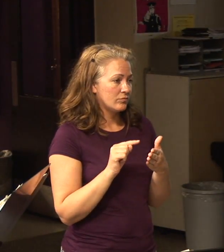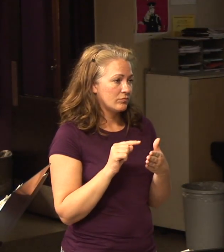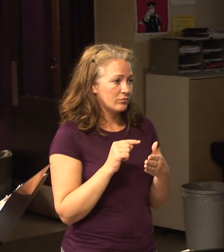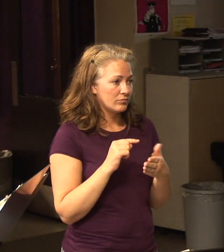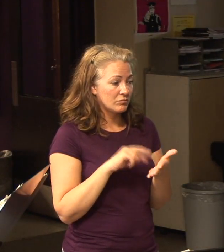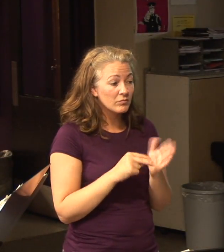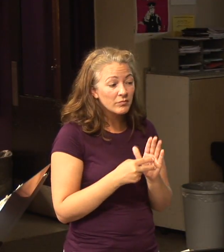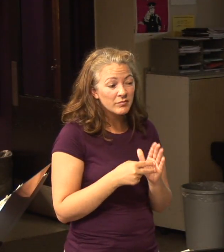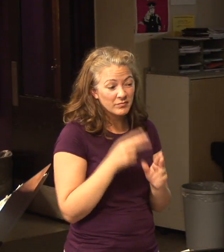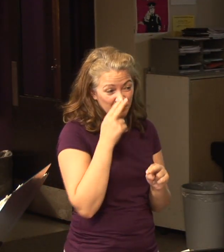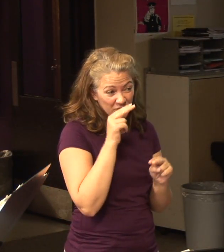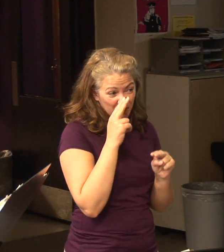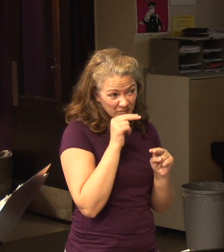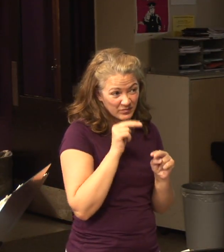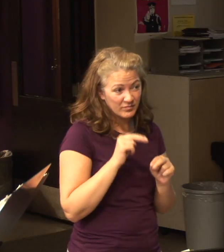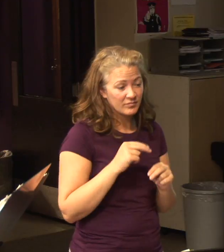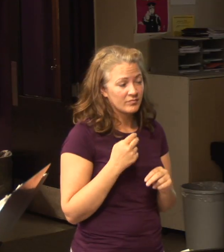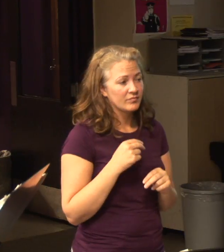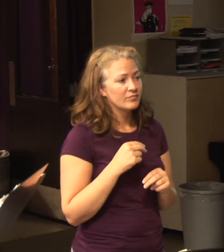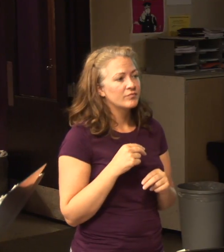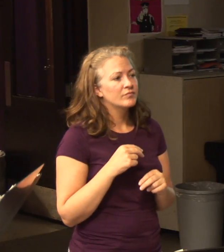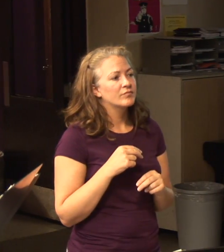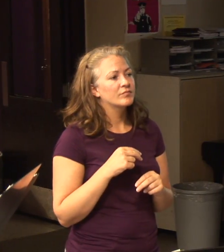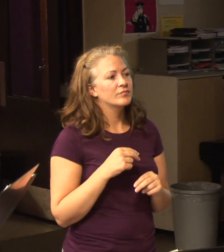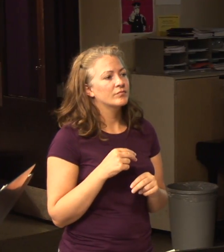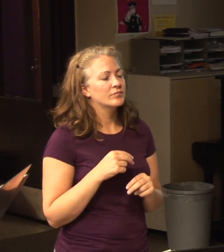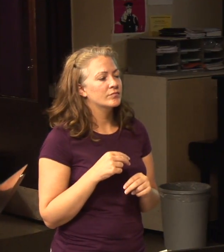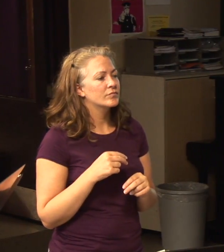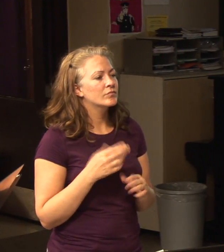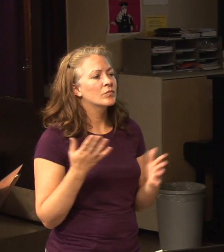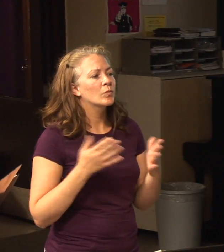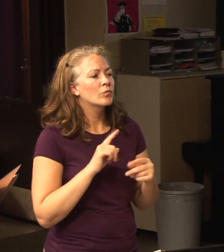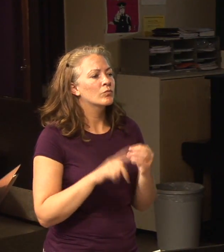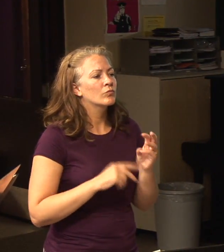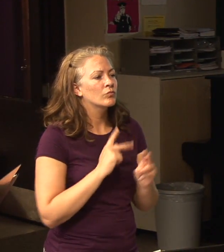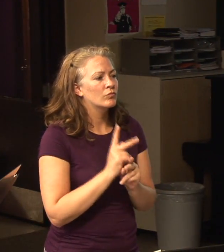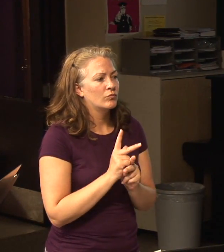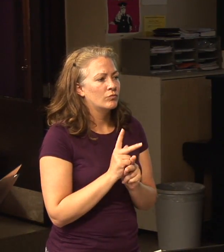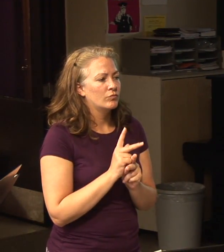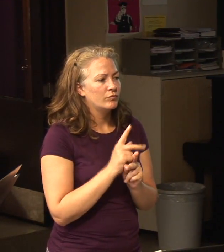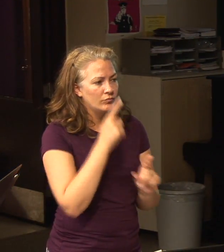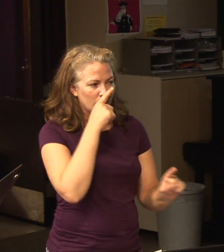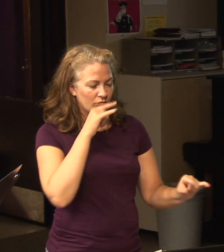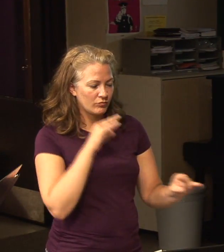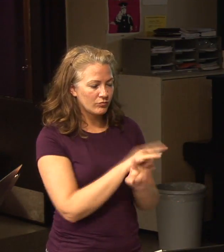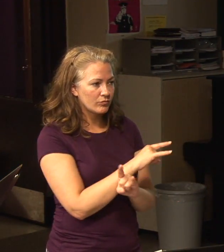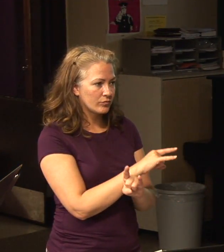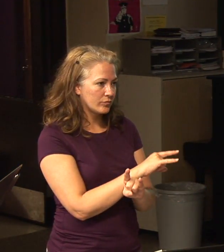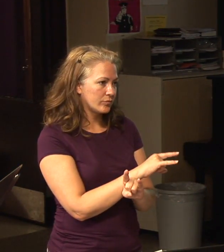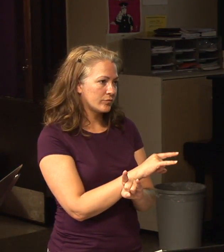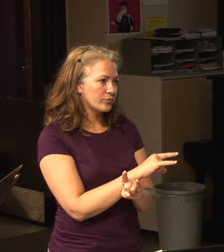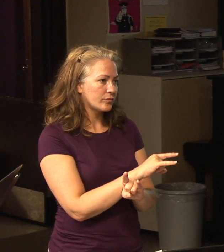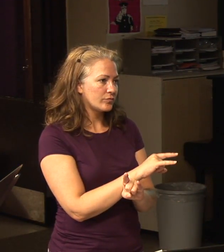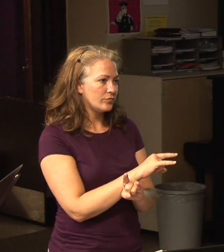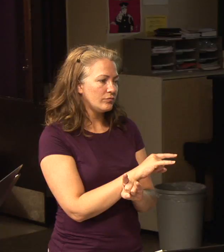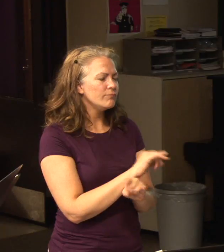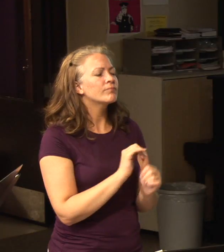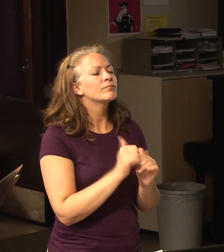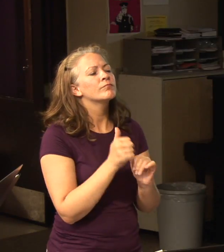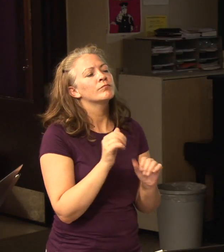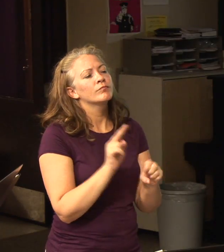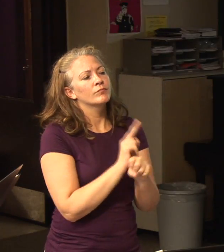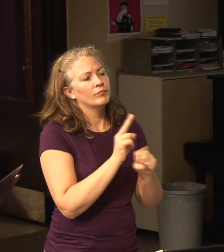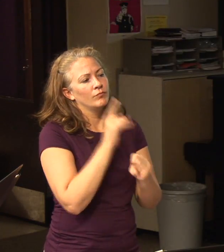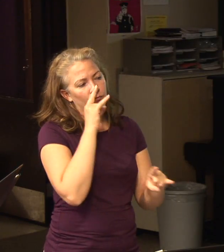What kind of humor though was it? What's the word we used? Sarcasm. What is sarcasm? How do you use sarcasm?